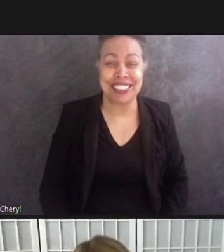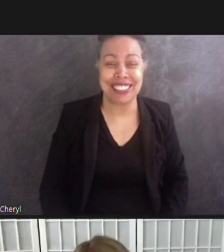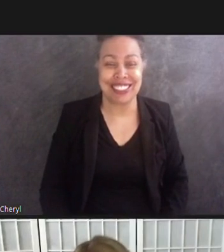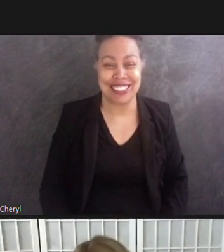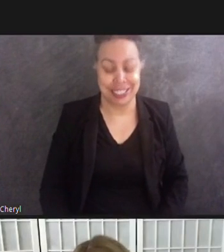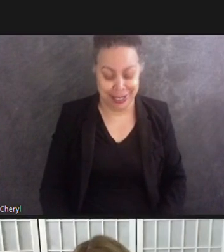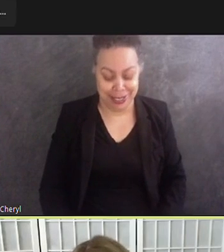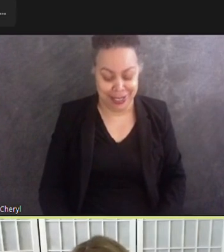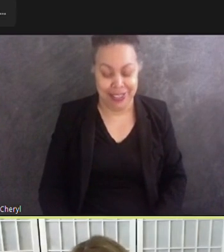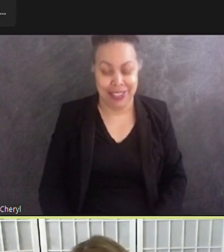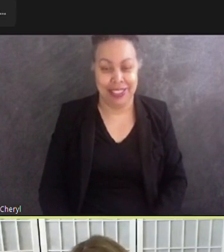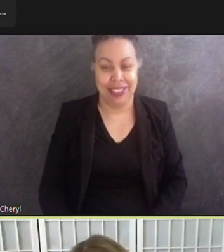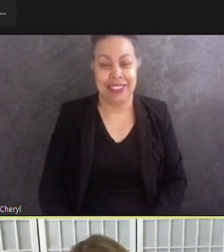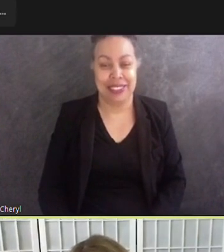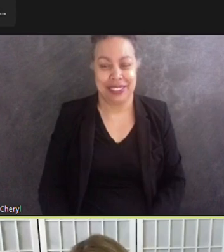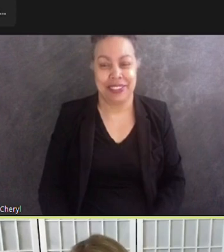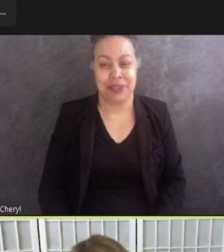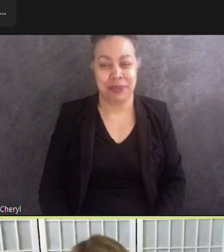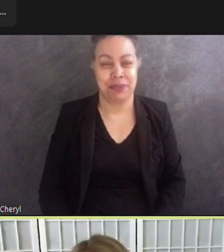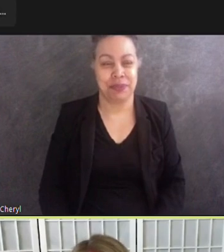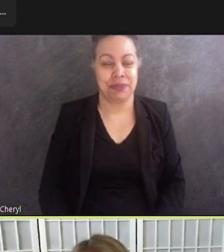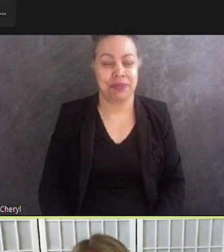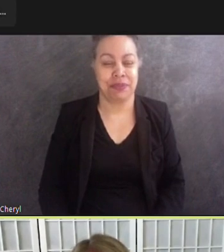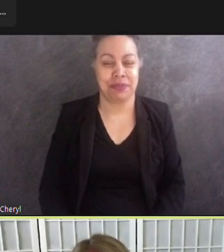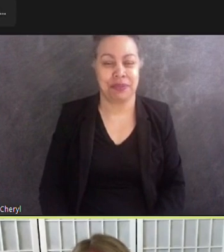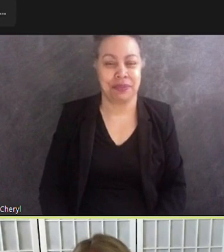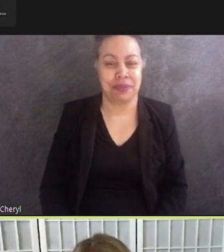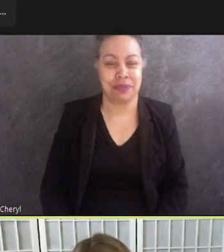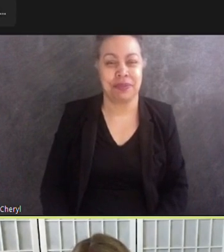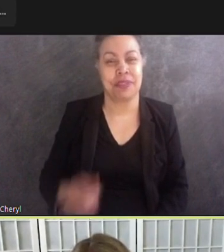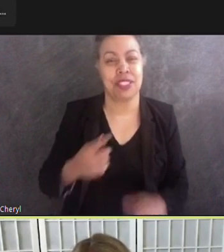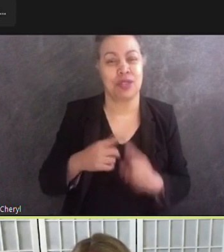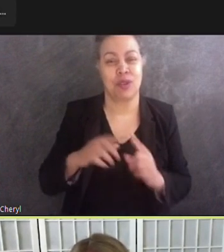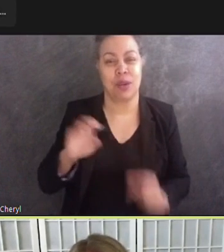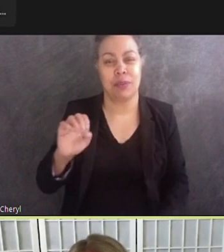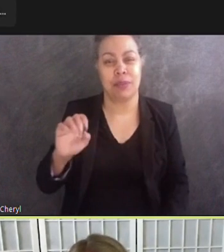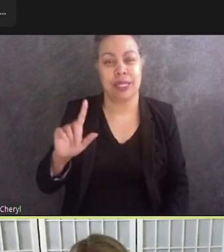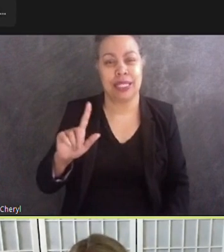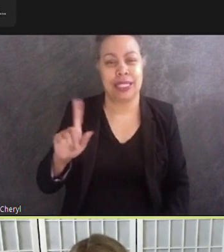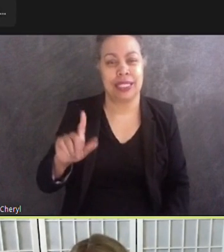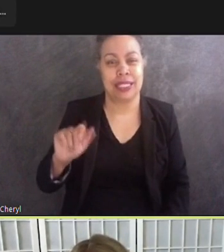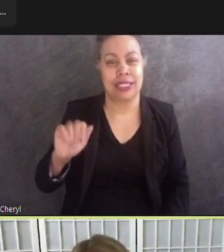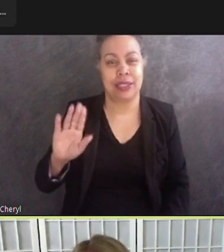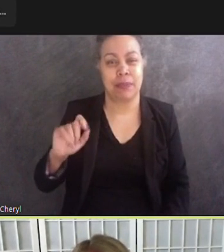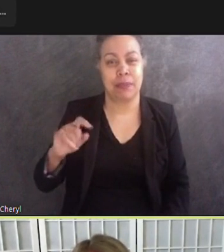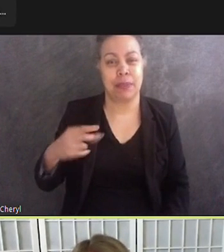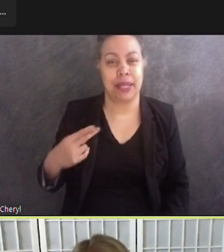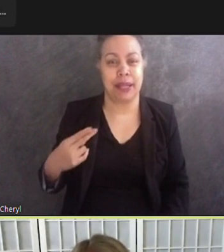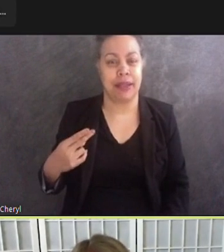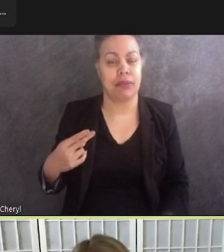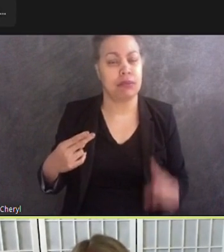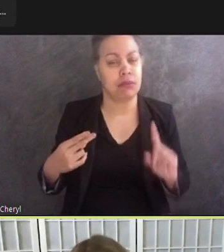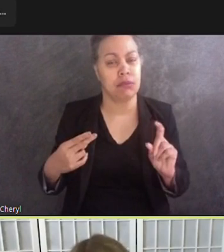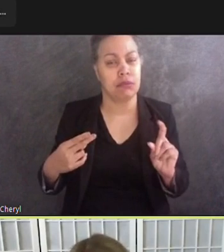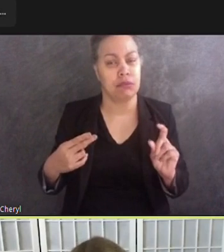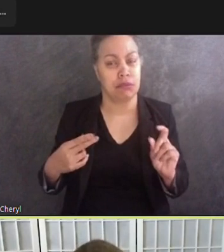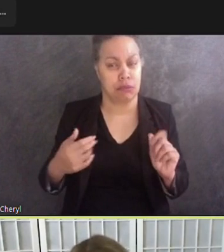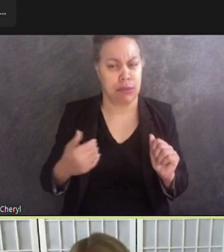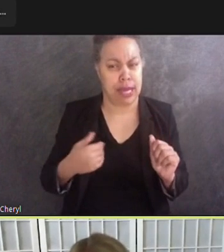Great. This is from Elizabeth. She asked, was there an issue for